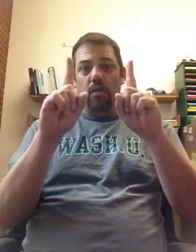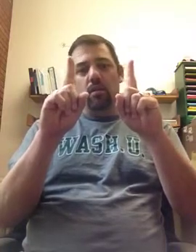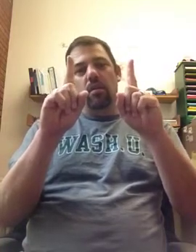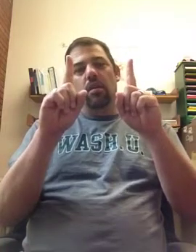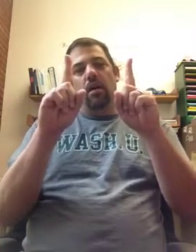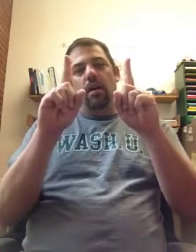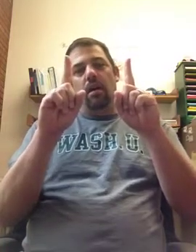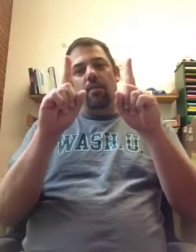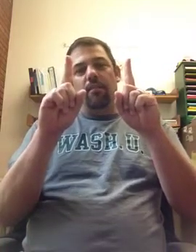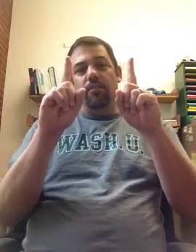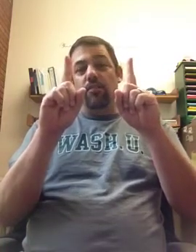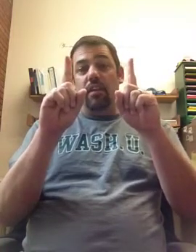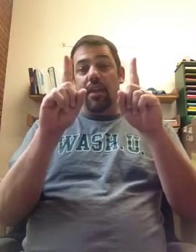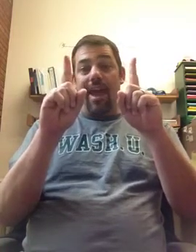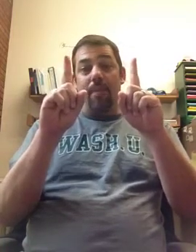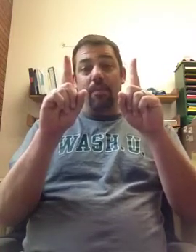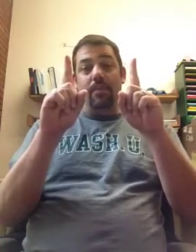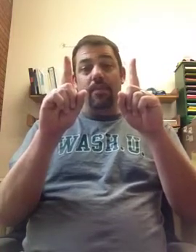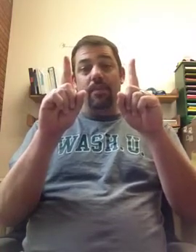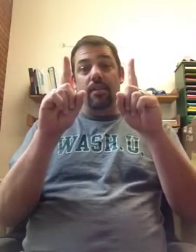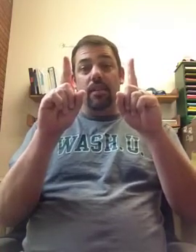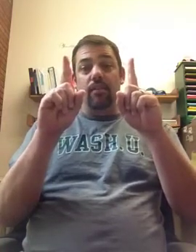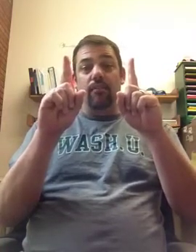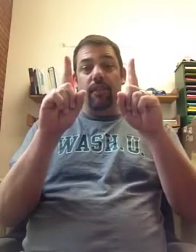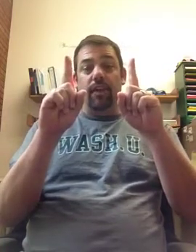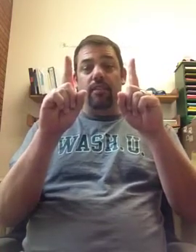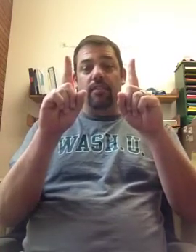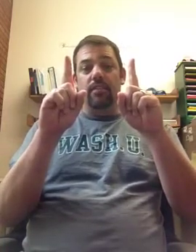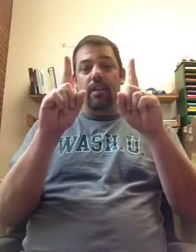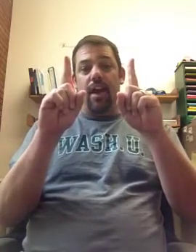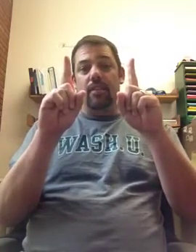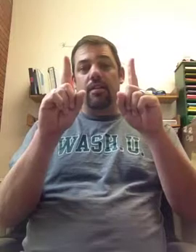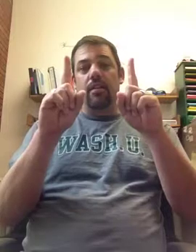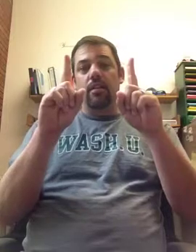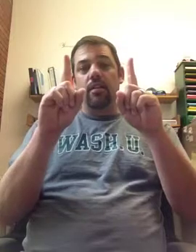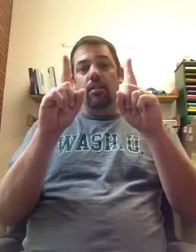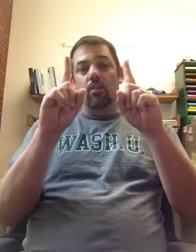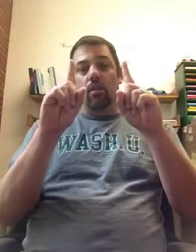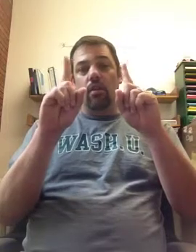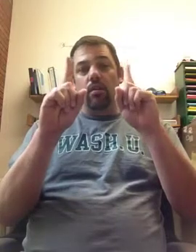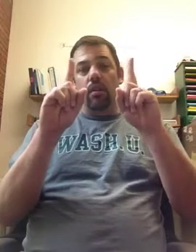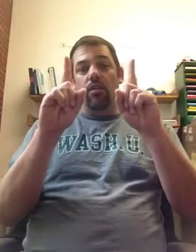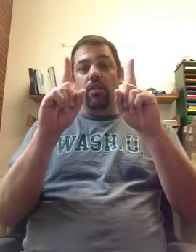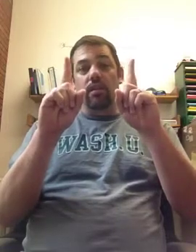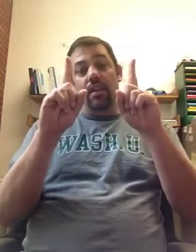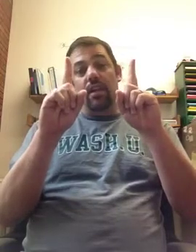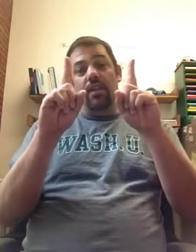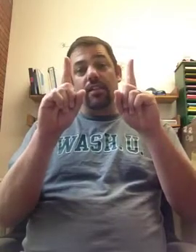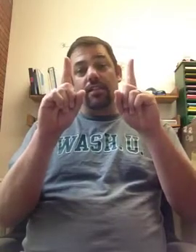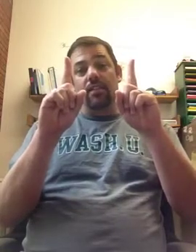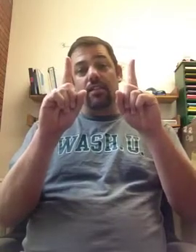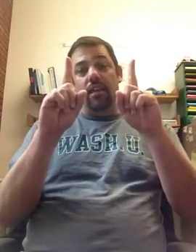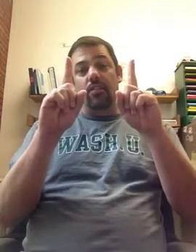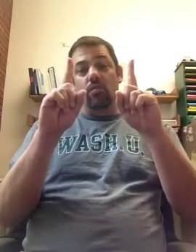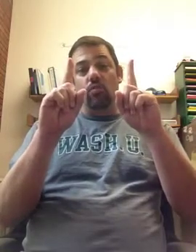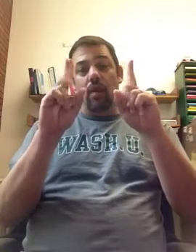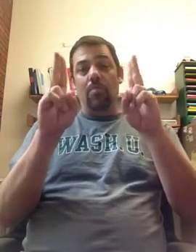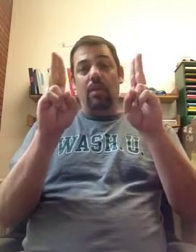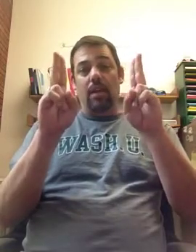And the first thing that happens in interphase is that all your DNA is synthesized. You replicate